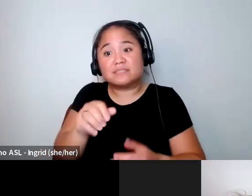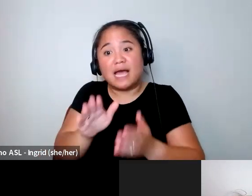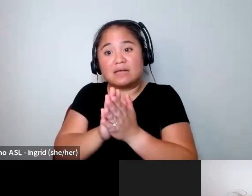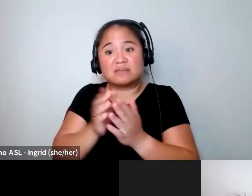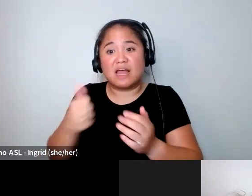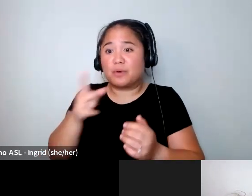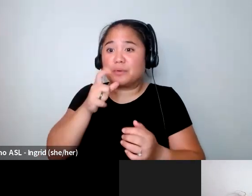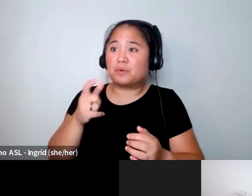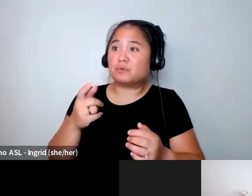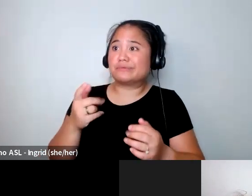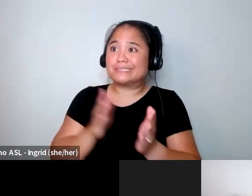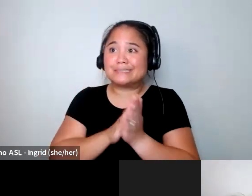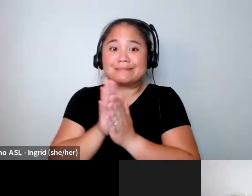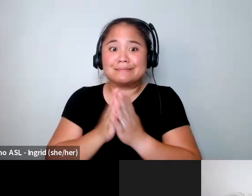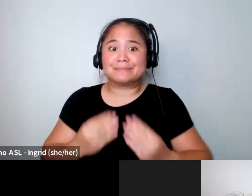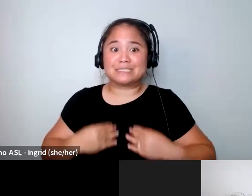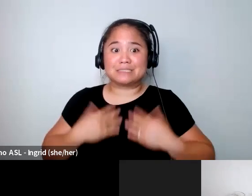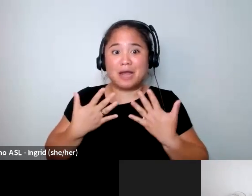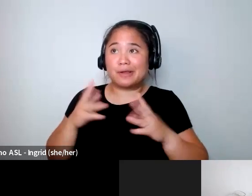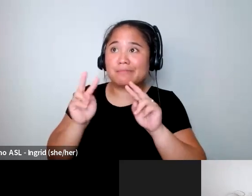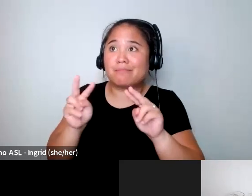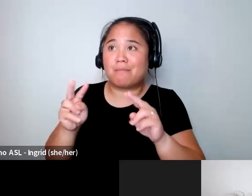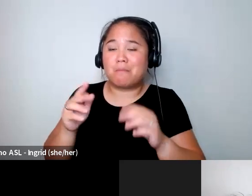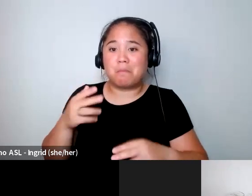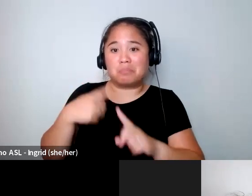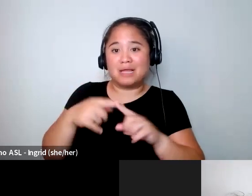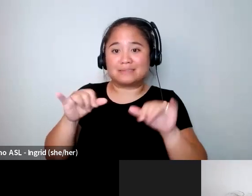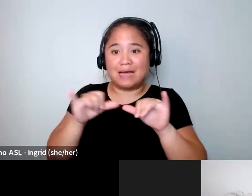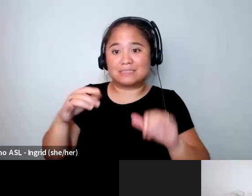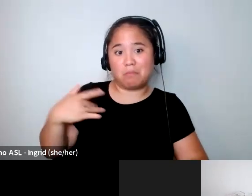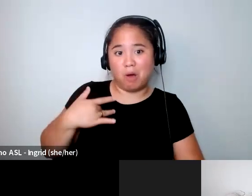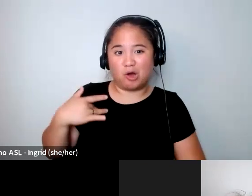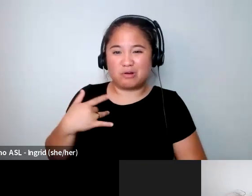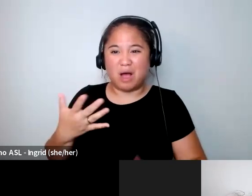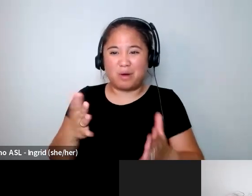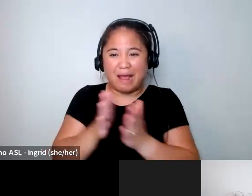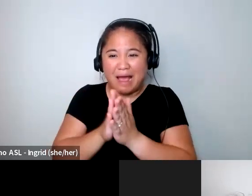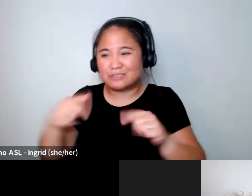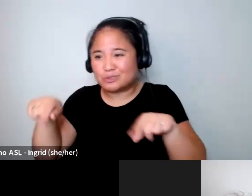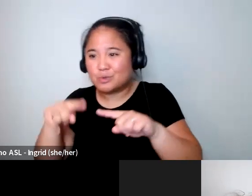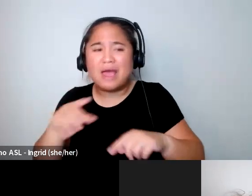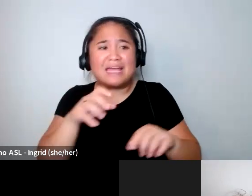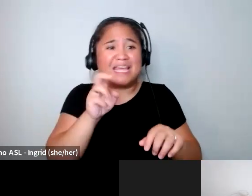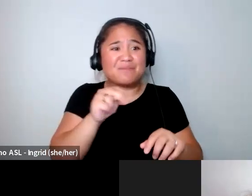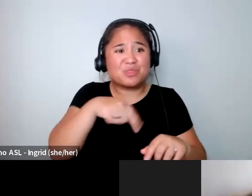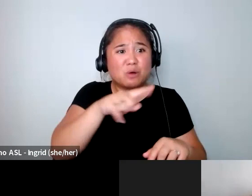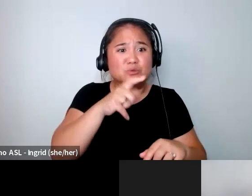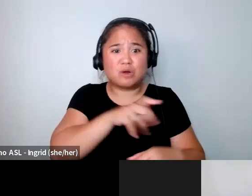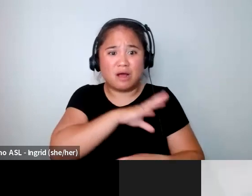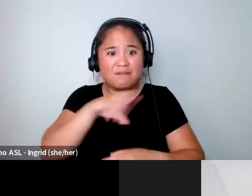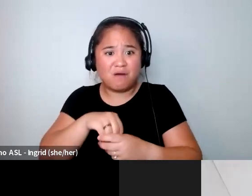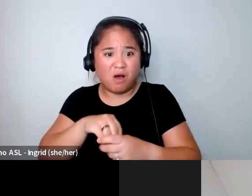an aspiring model like what if a aspiring plus size model and even those that are outside of that